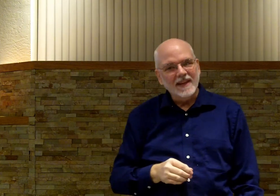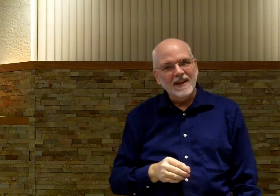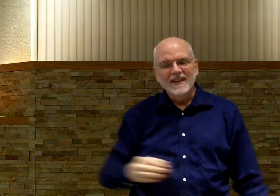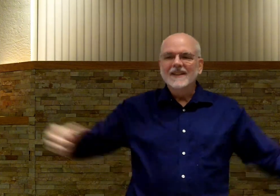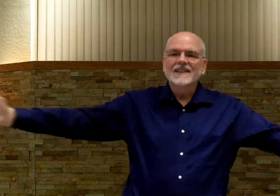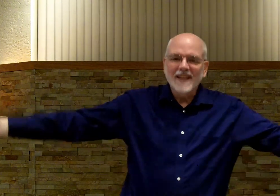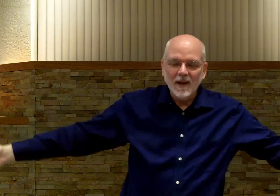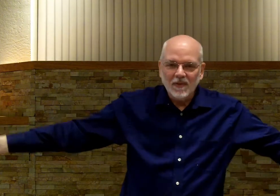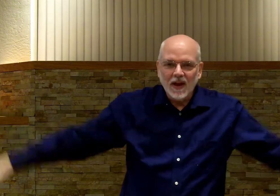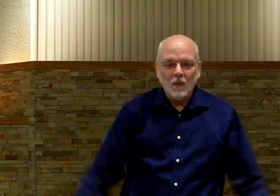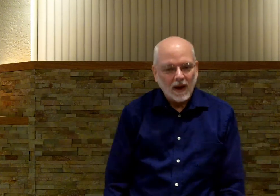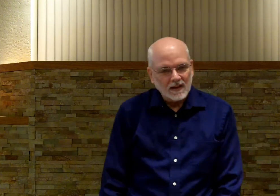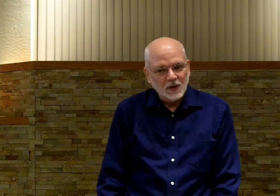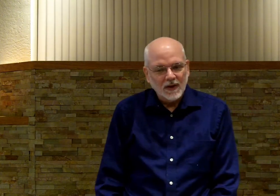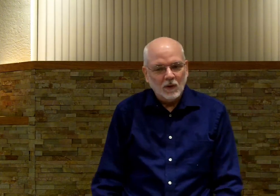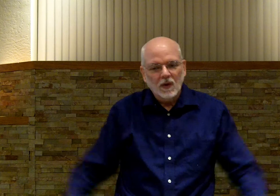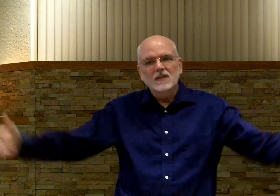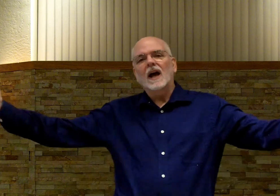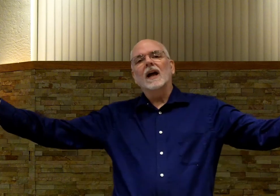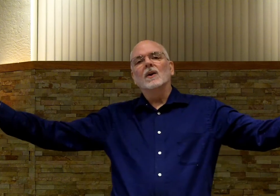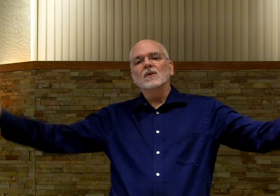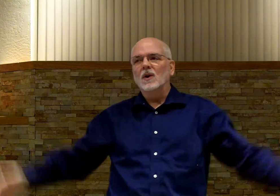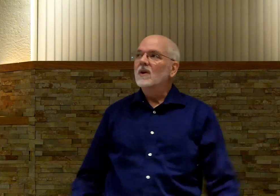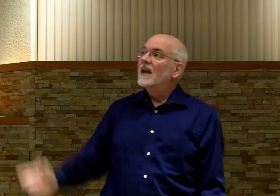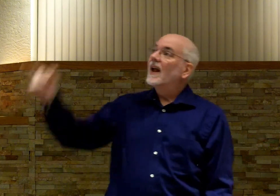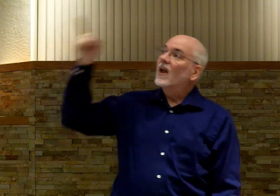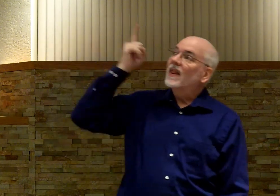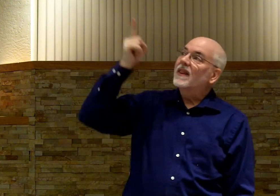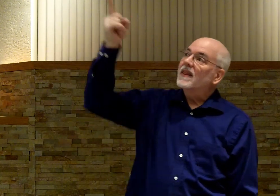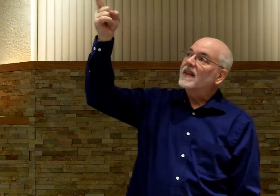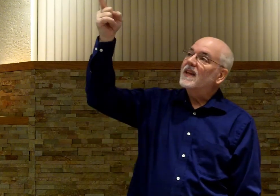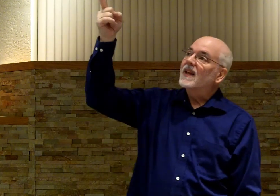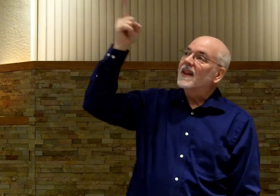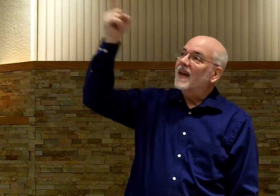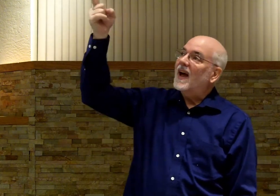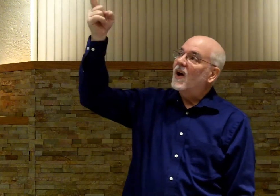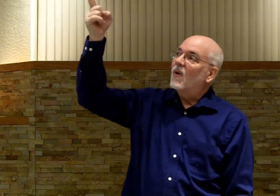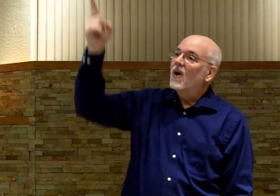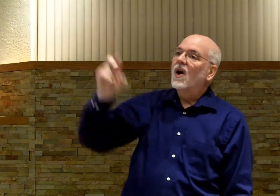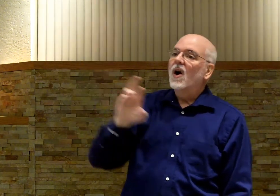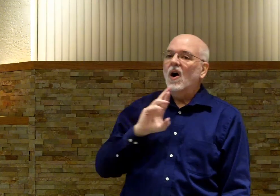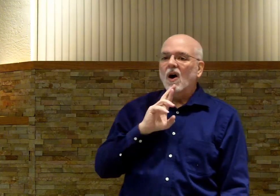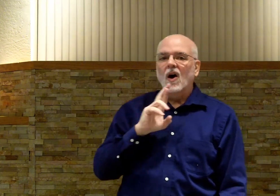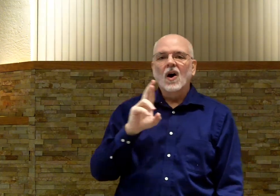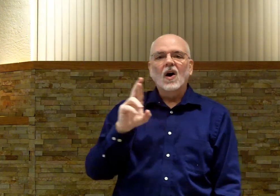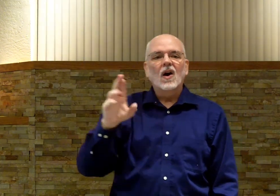thee. Same thing. Why don't they do different words? I don't know. Thee. Thou. Are.